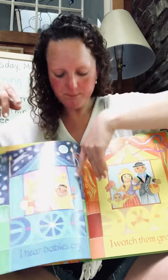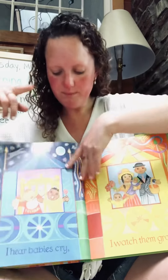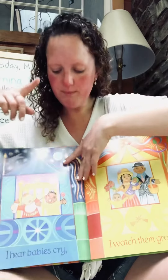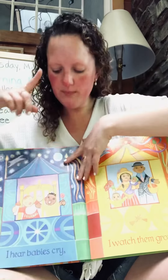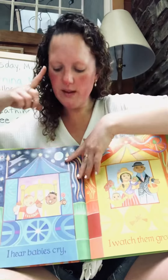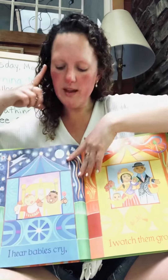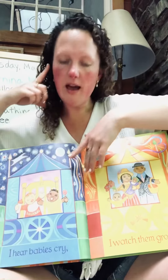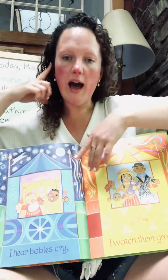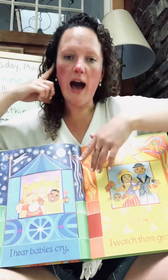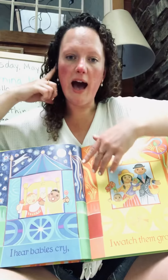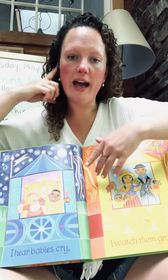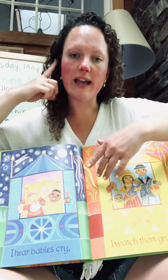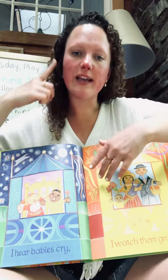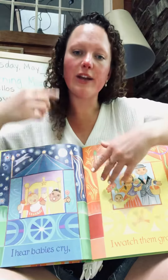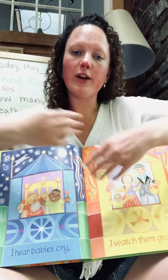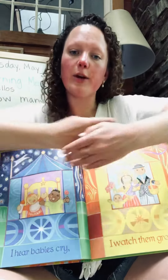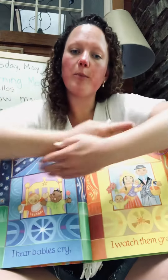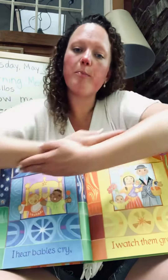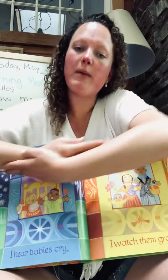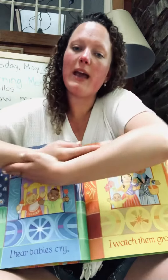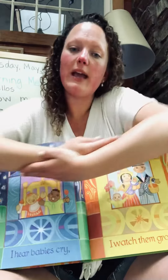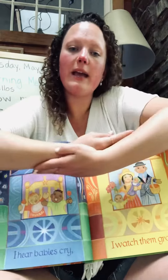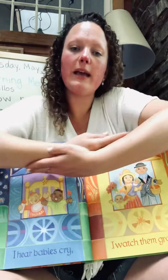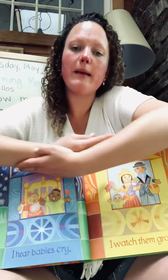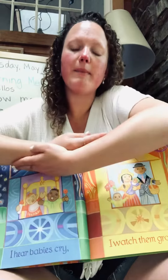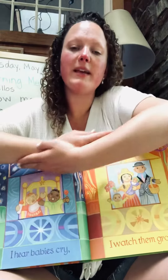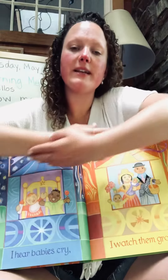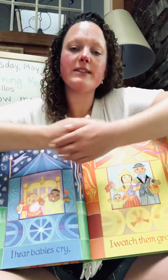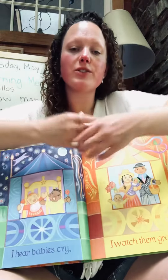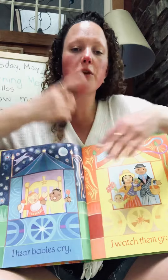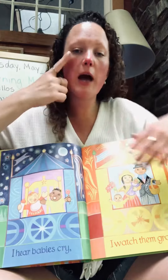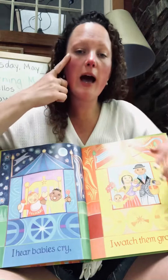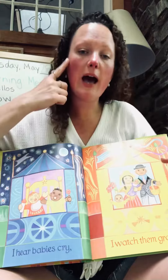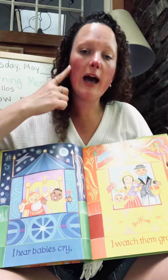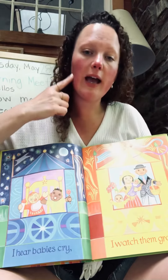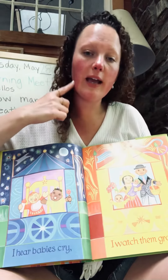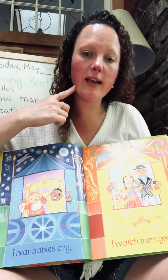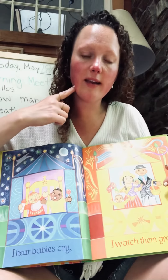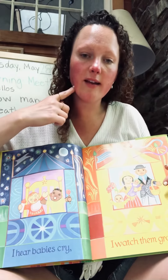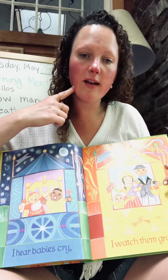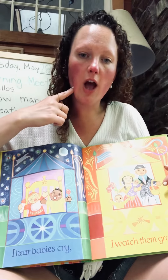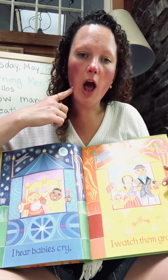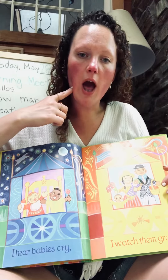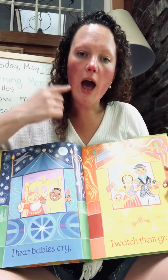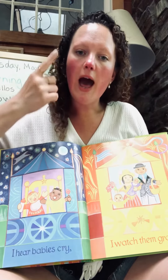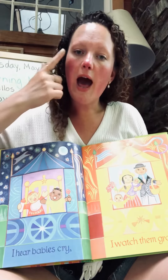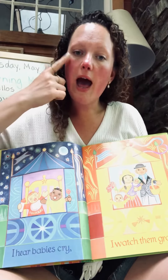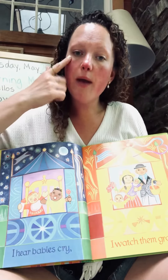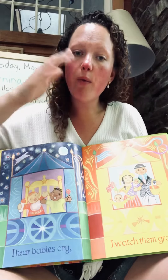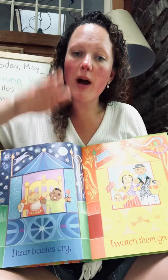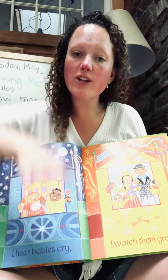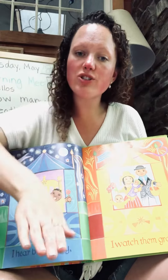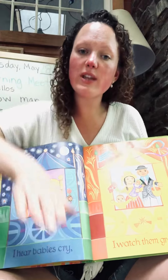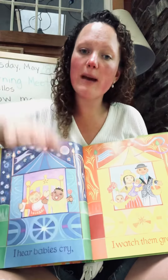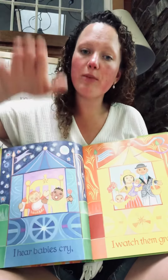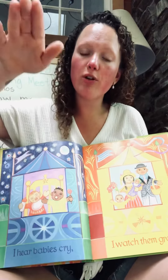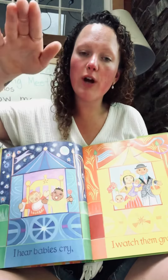I hear babies cry. I watch them grow.